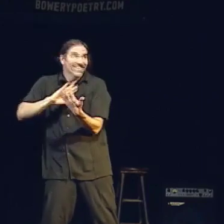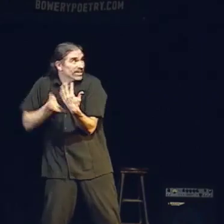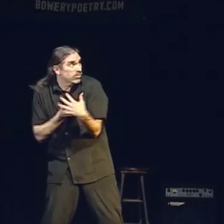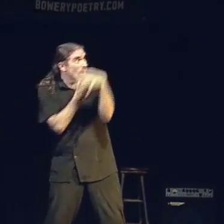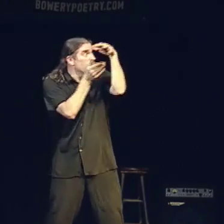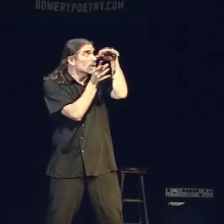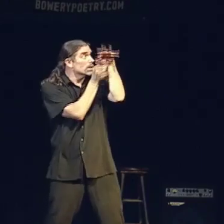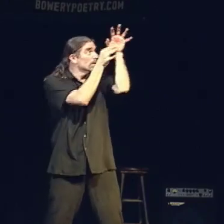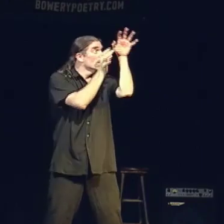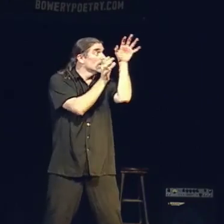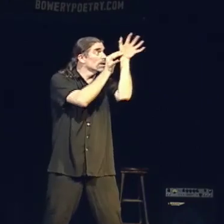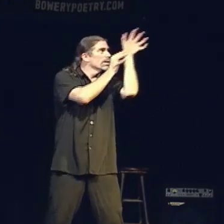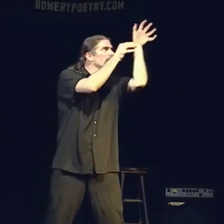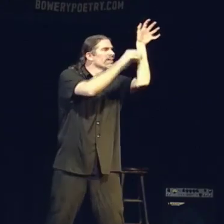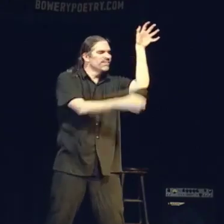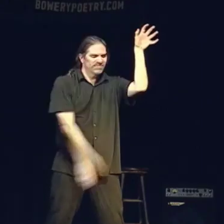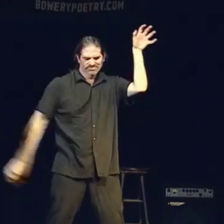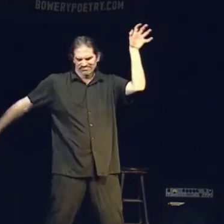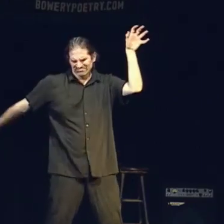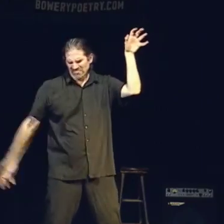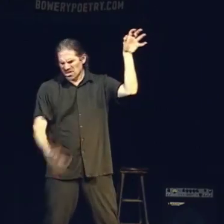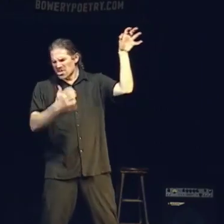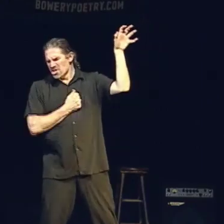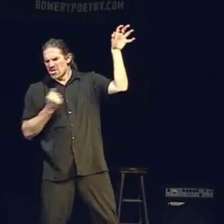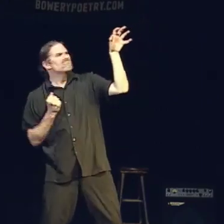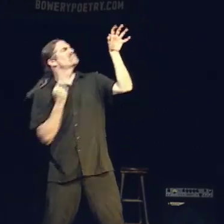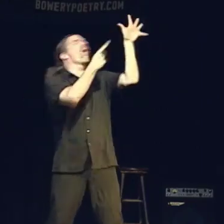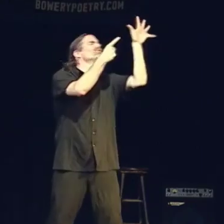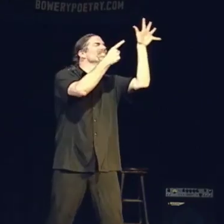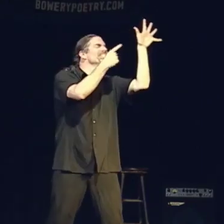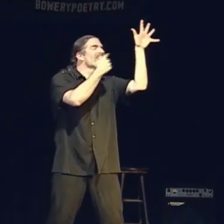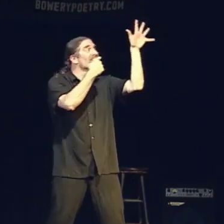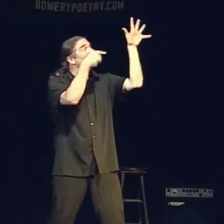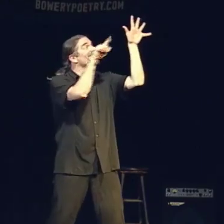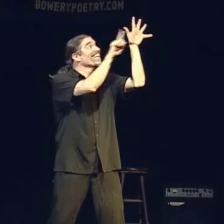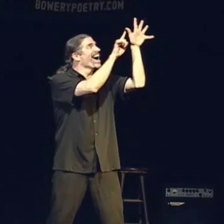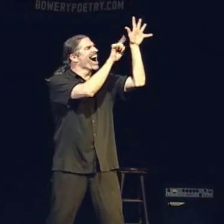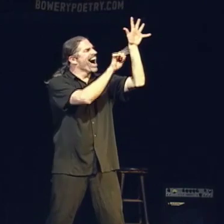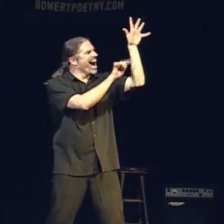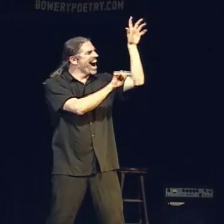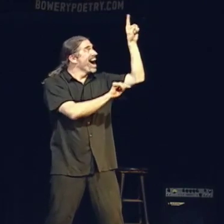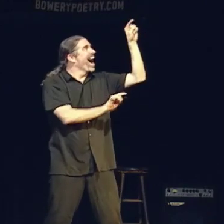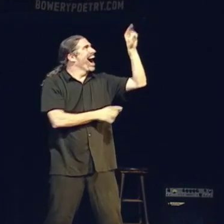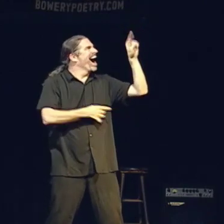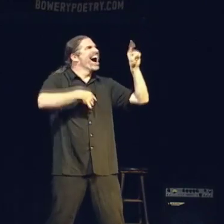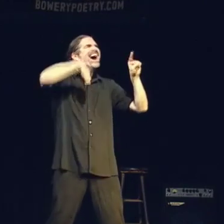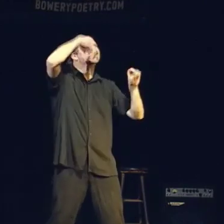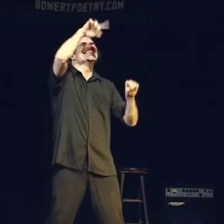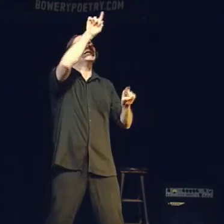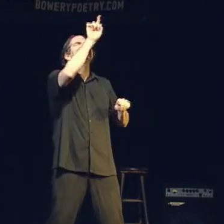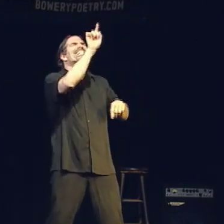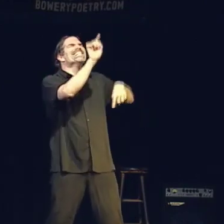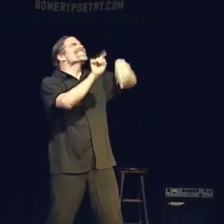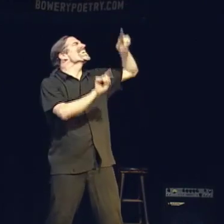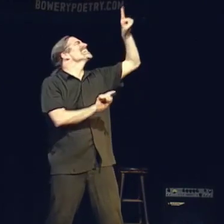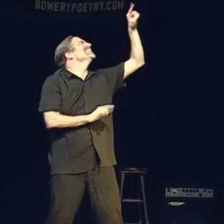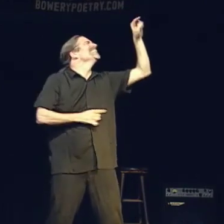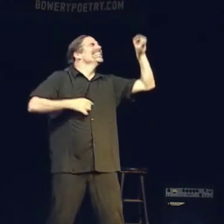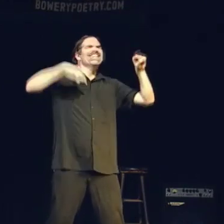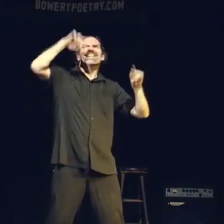A tree. Poetry. Leaves. Leaves falling.